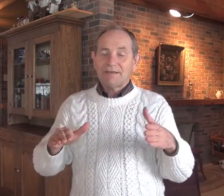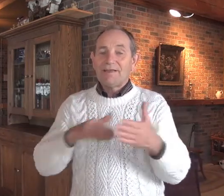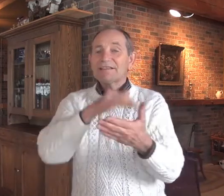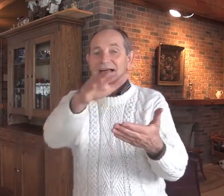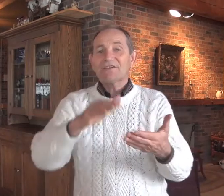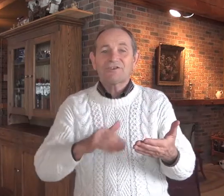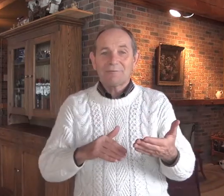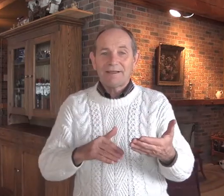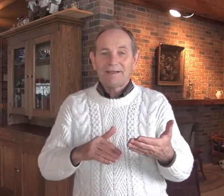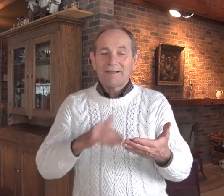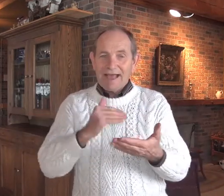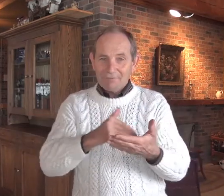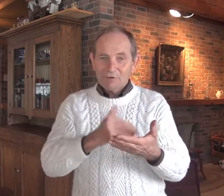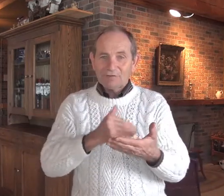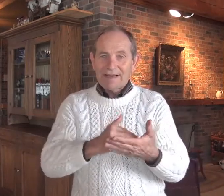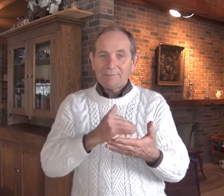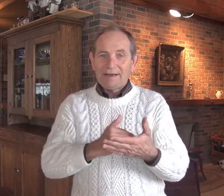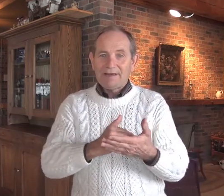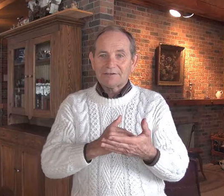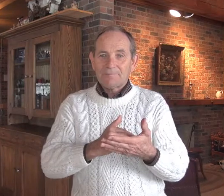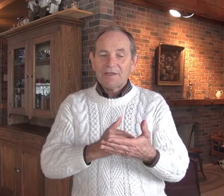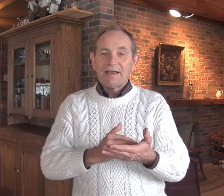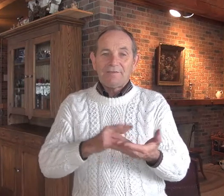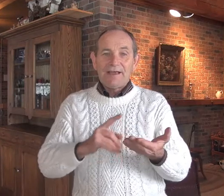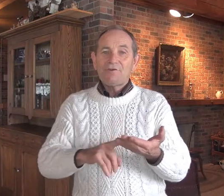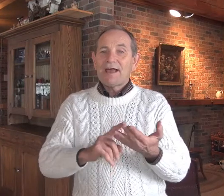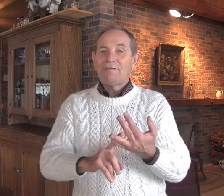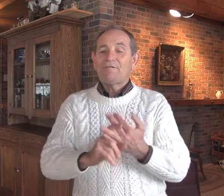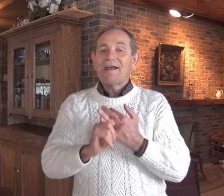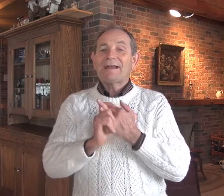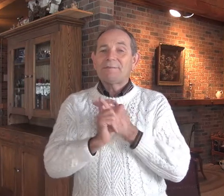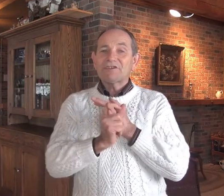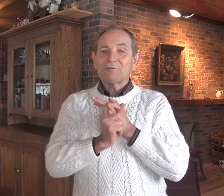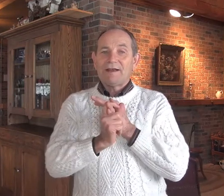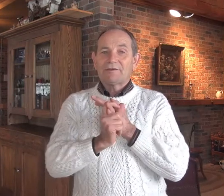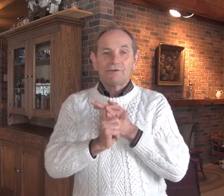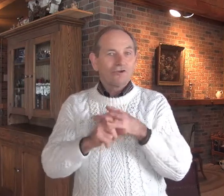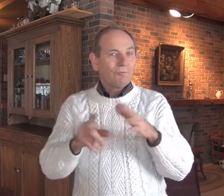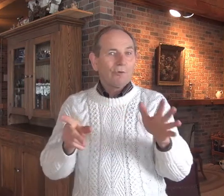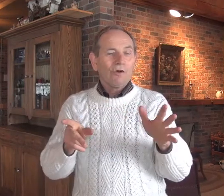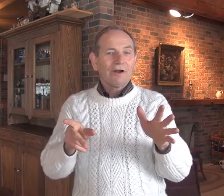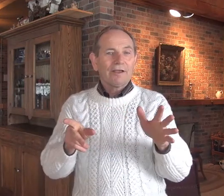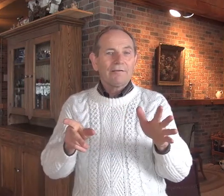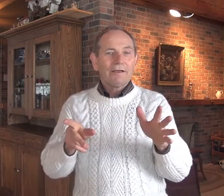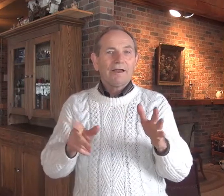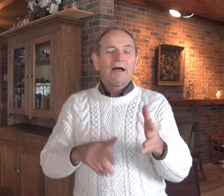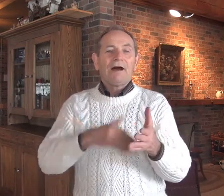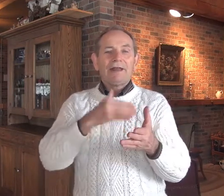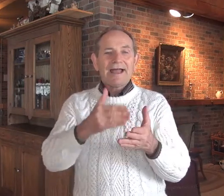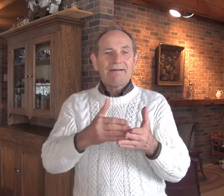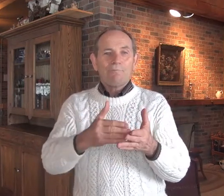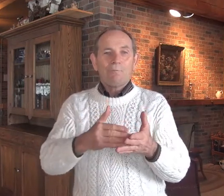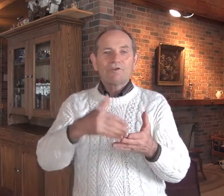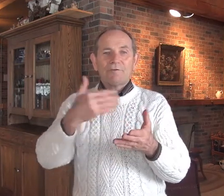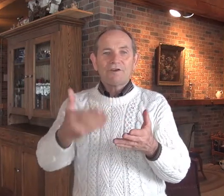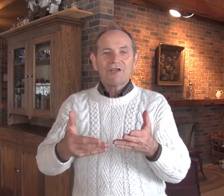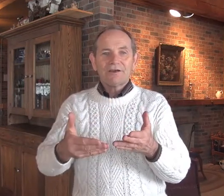and that's the action to me, having those family meetings. Then you have the family business meetings. Should be quarterly. How do you have them? What's on the agenda?